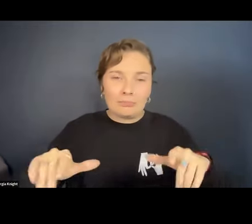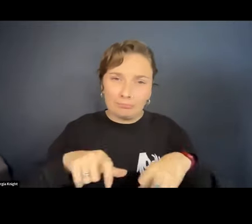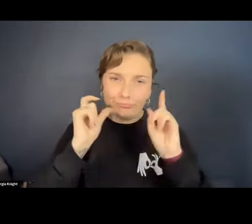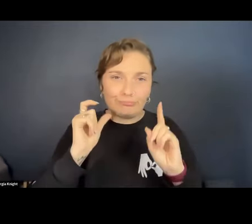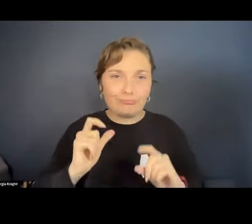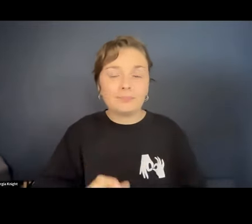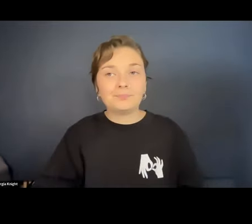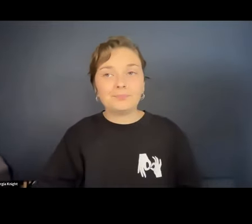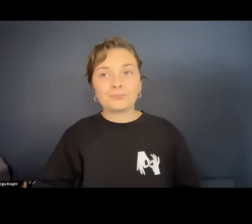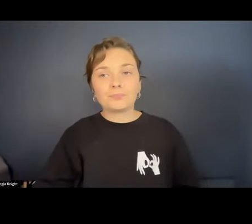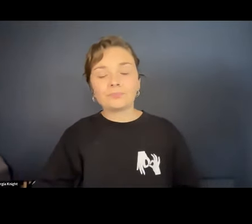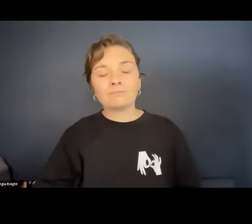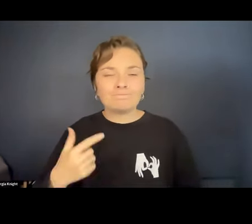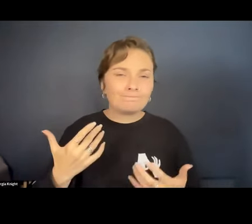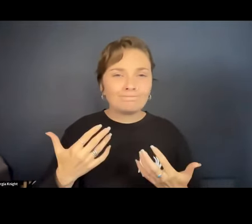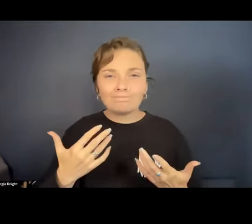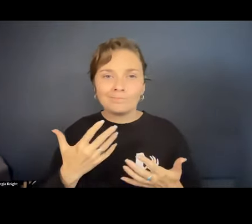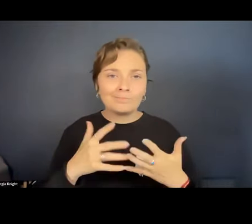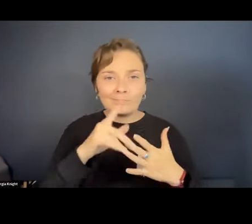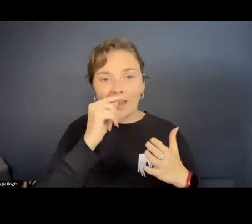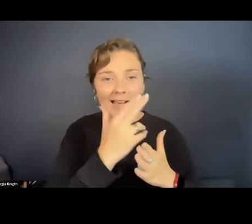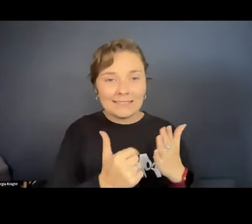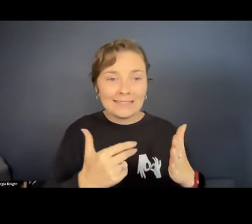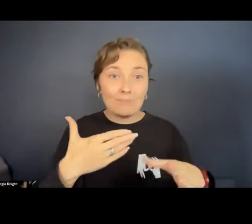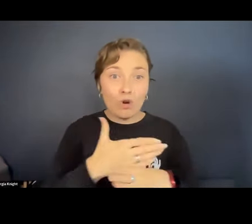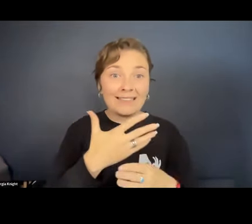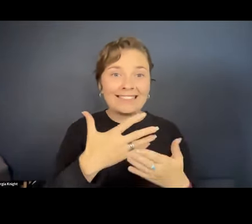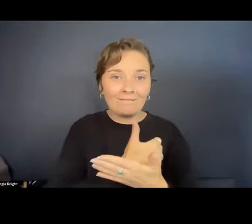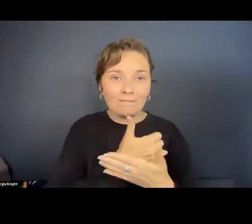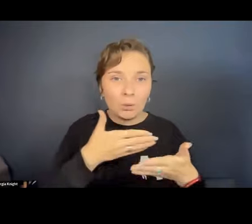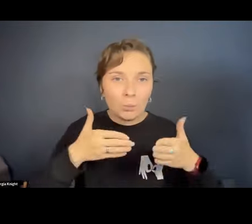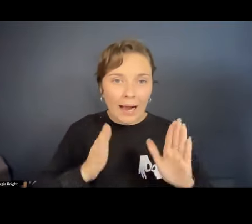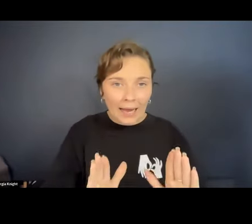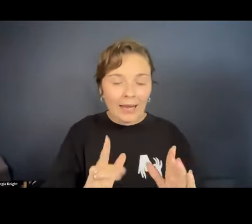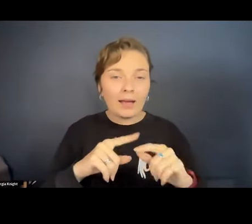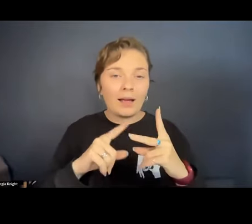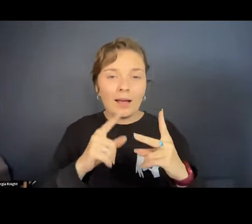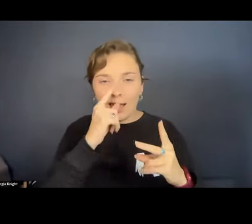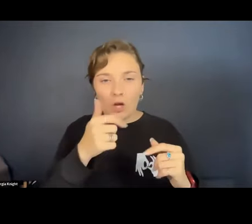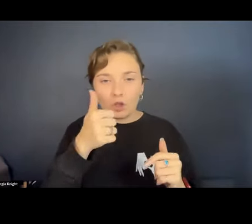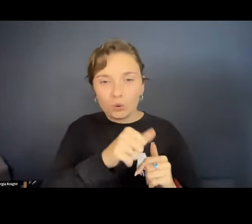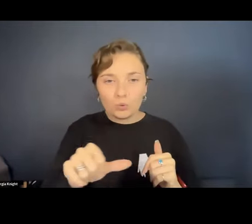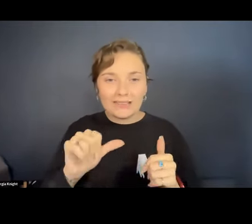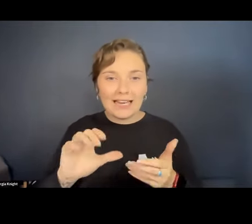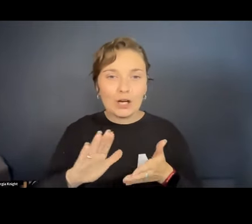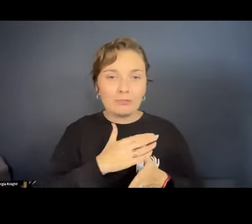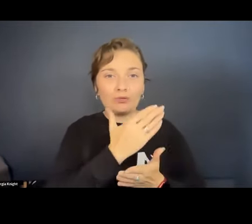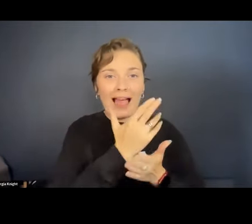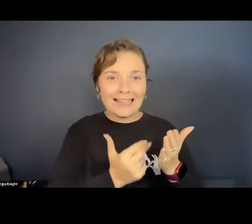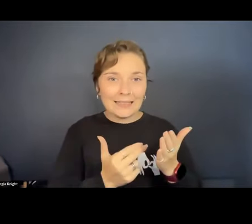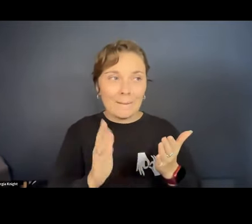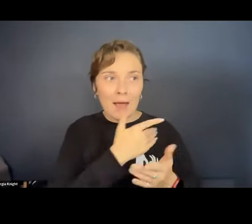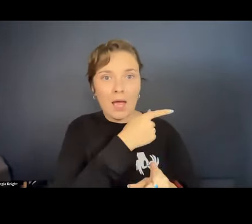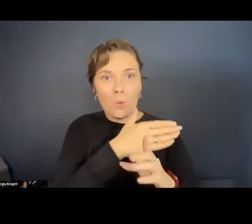I wanted to I was thinking of ways to keep artists employed safely and, you know, to keep using the original artists that we've been working